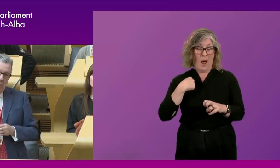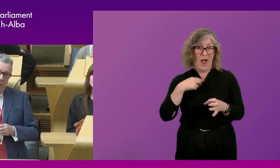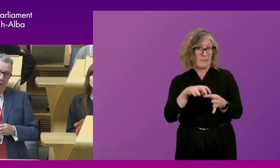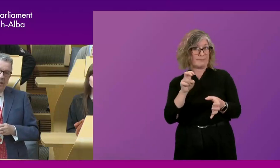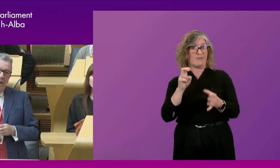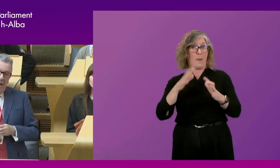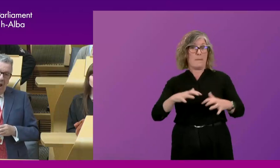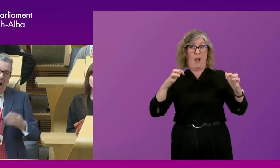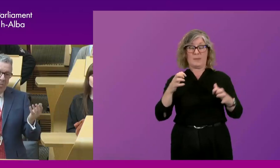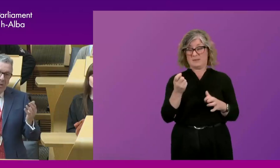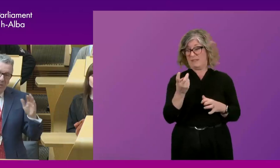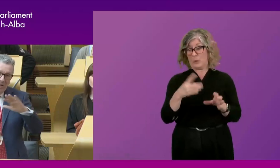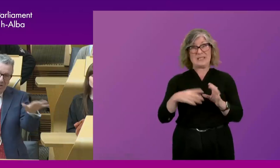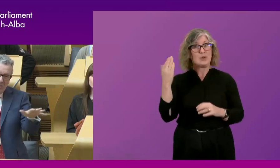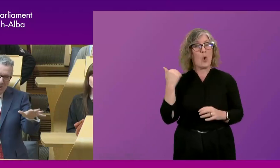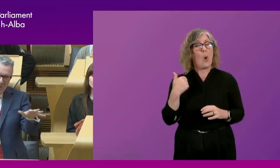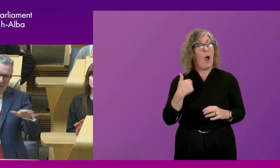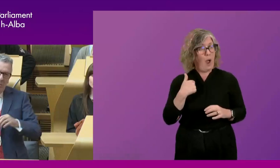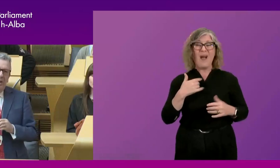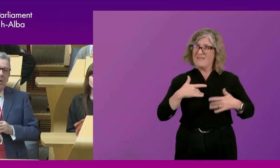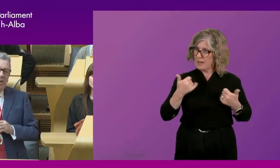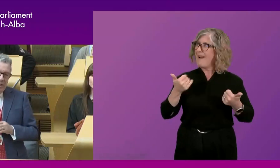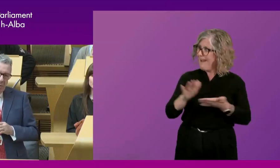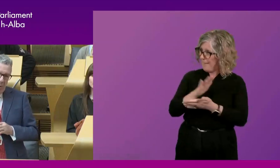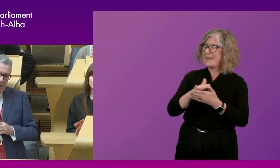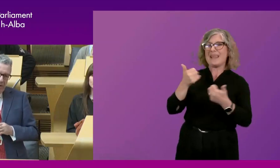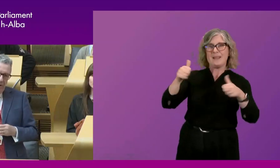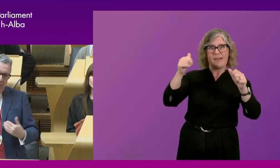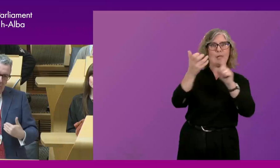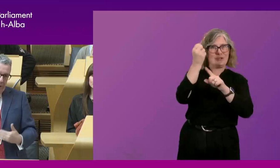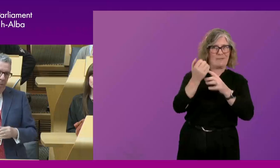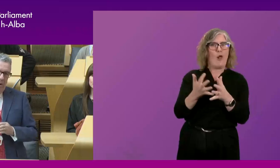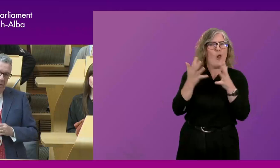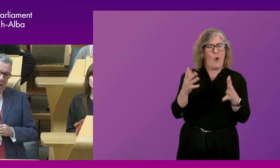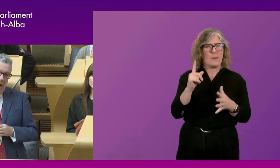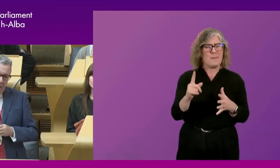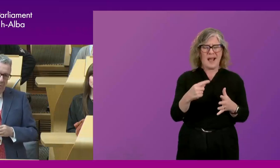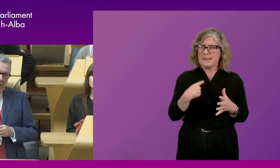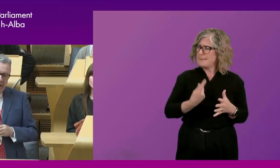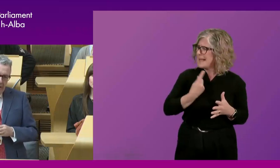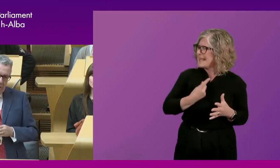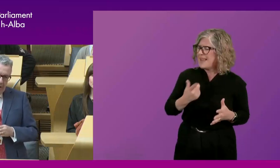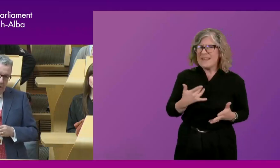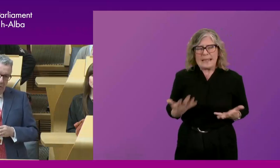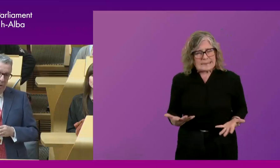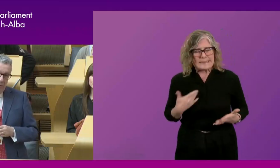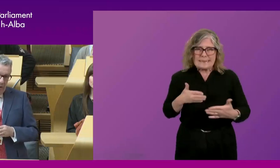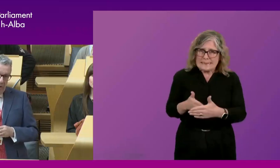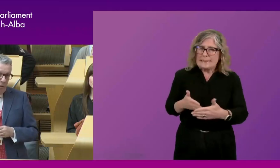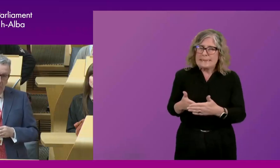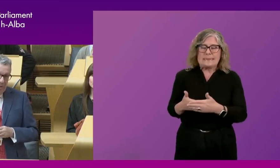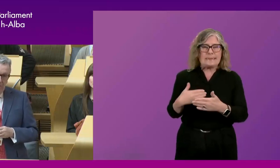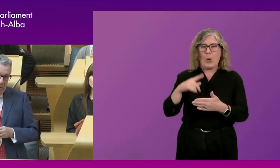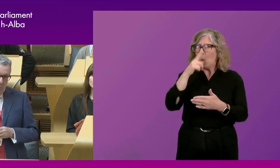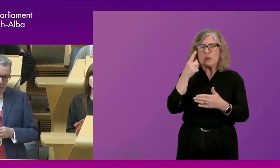years ago happy with the great achievements of the parliament, but disappointed that, for my part, I couldn't make any change, because